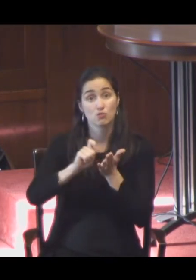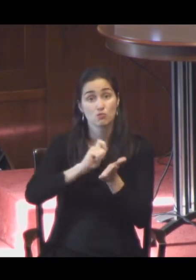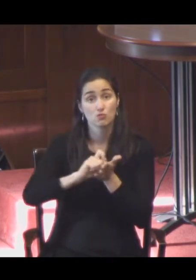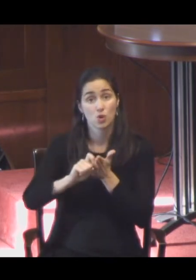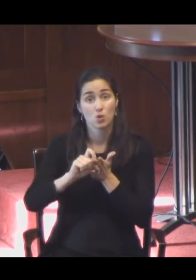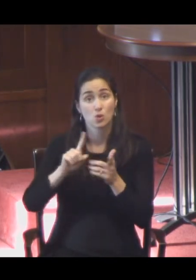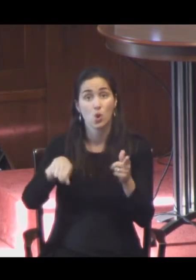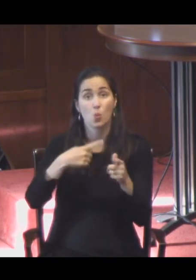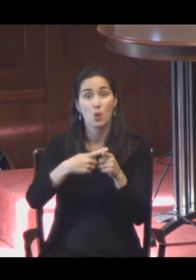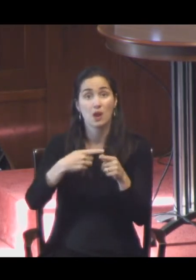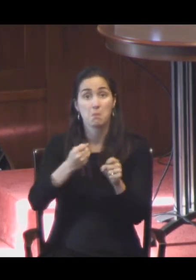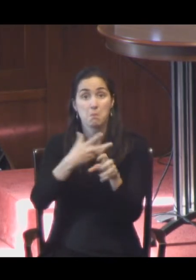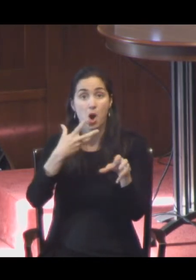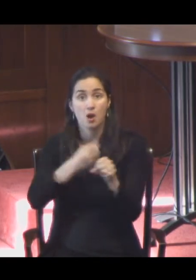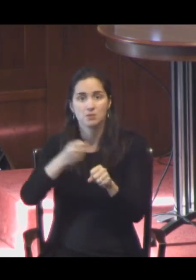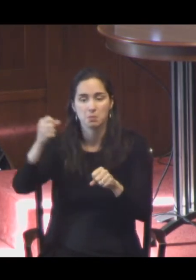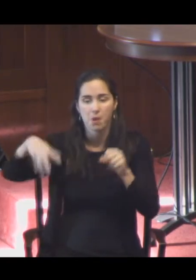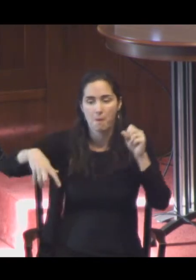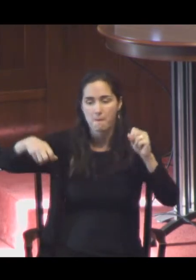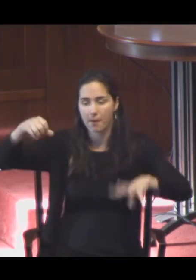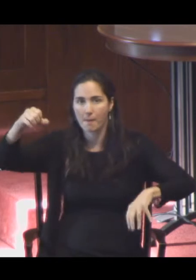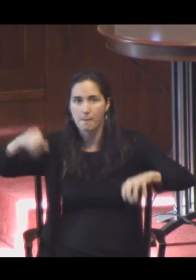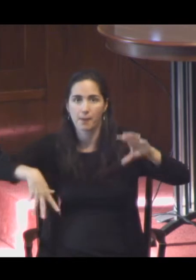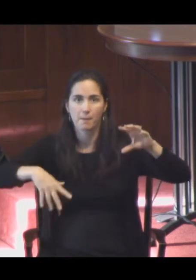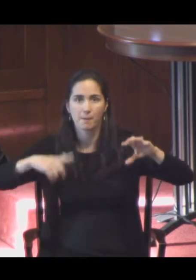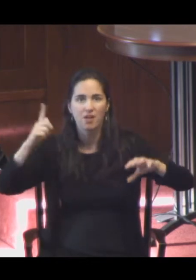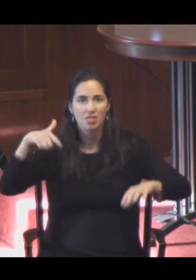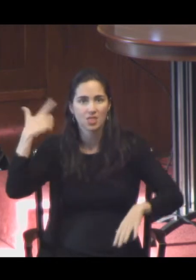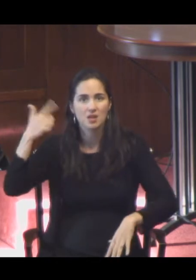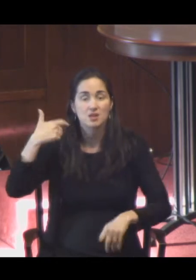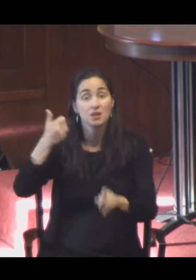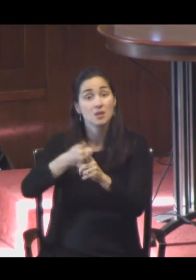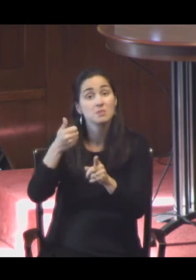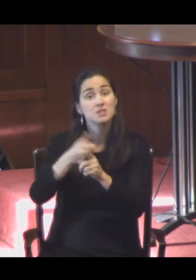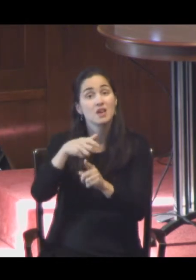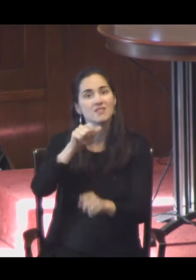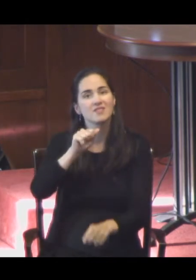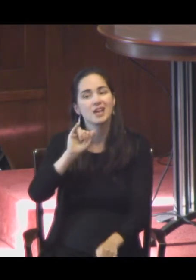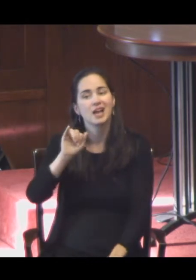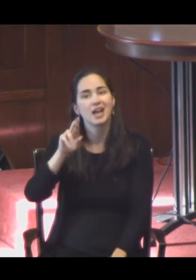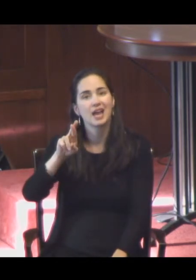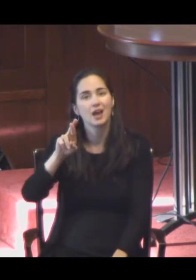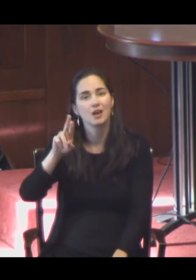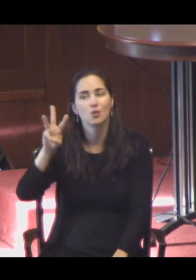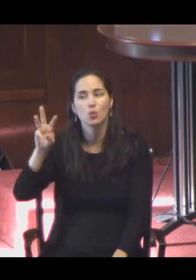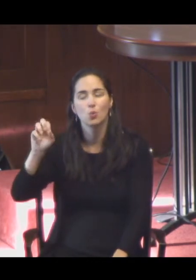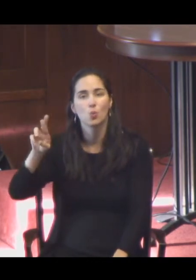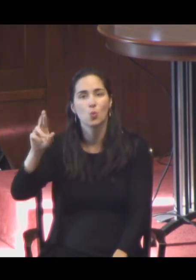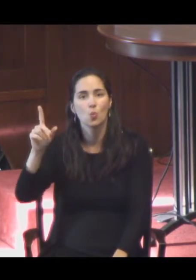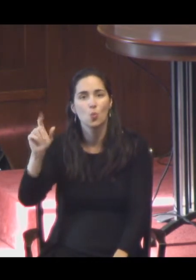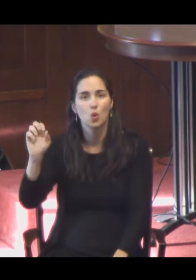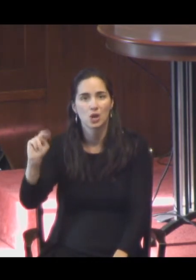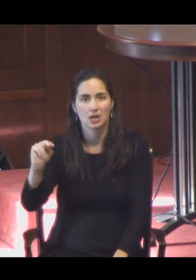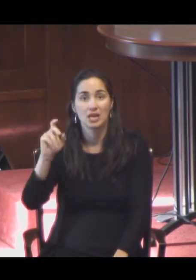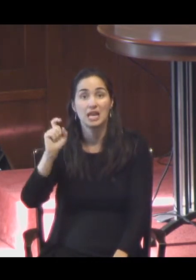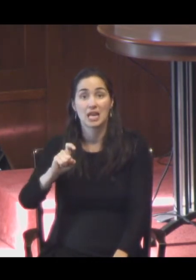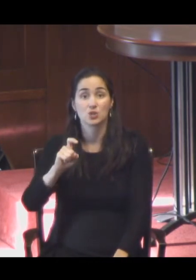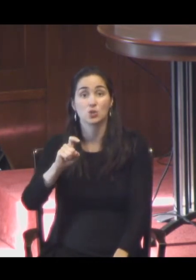out of the sky on London during World War II. He was the air warden, so he was very familiar. He had to stay awake, and he had to make sure people knew to take cover.